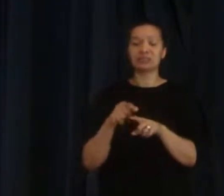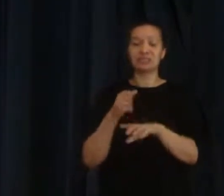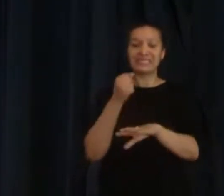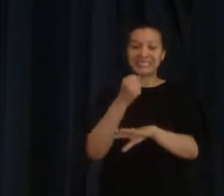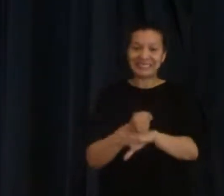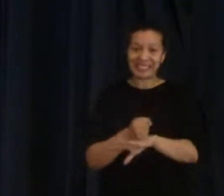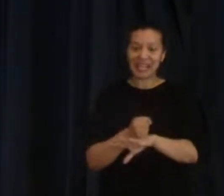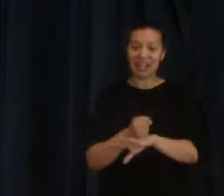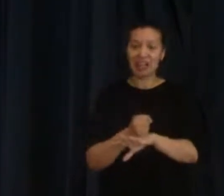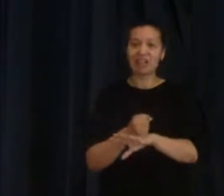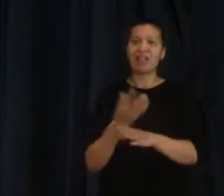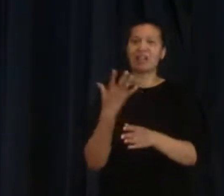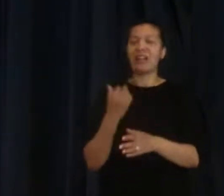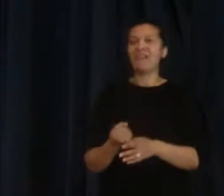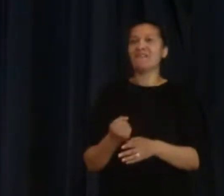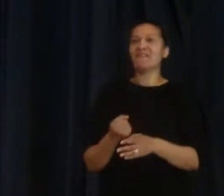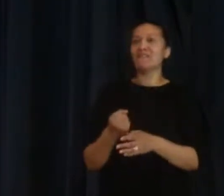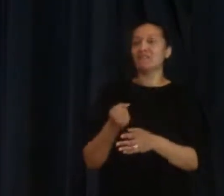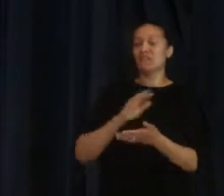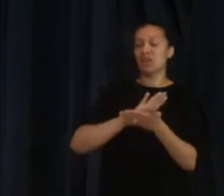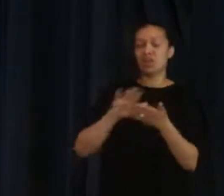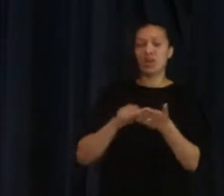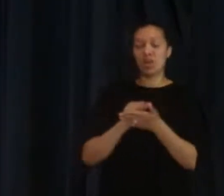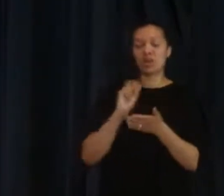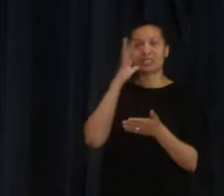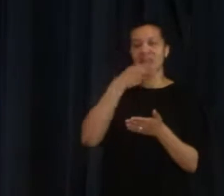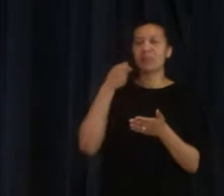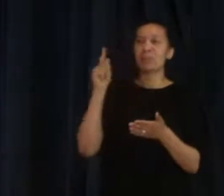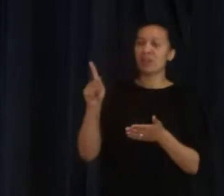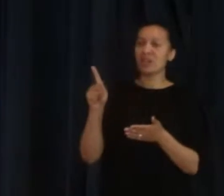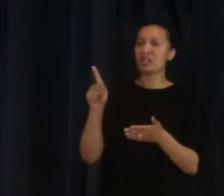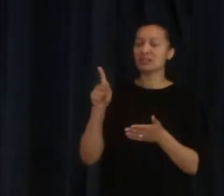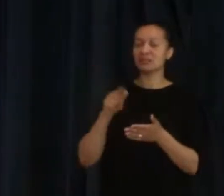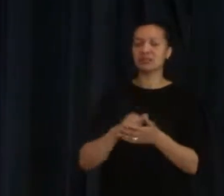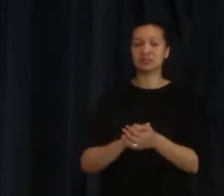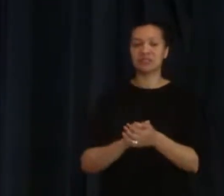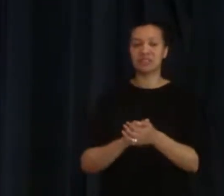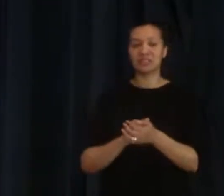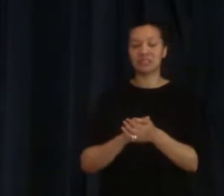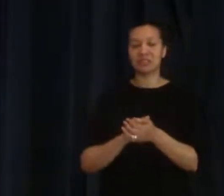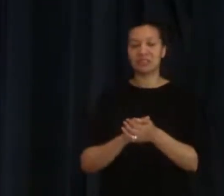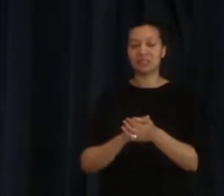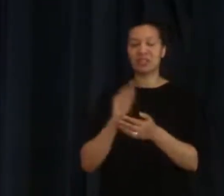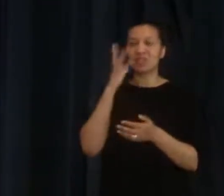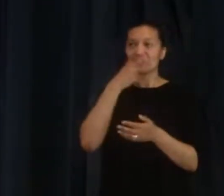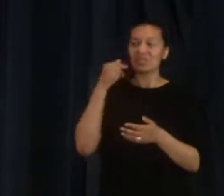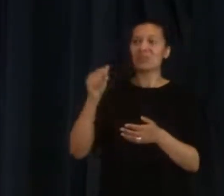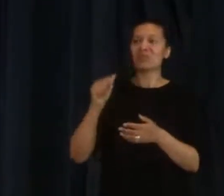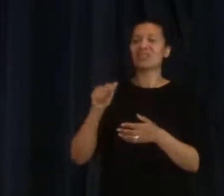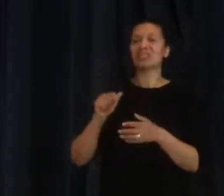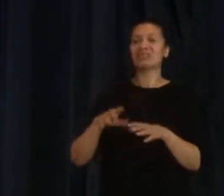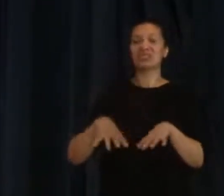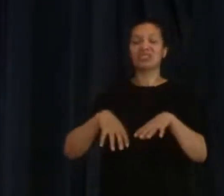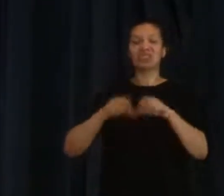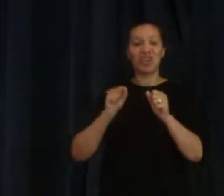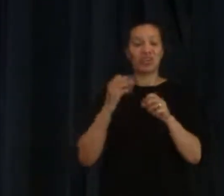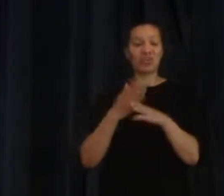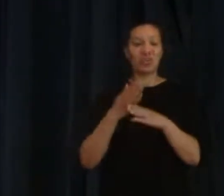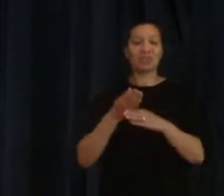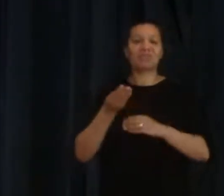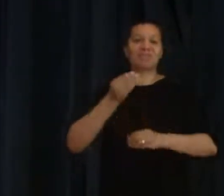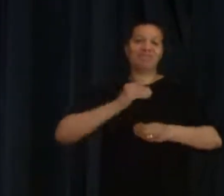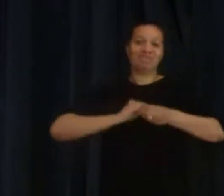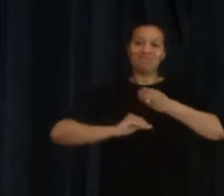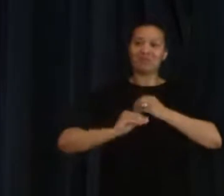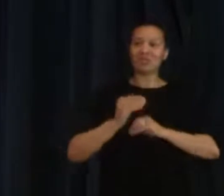we receive the Holy Spirit, when we are saved, that the Holy Spirit starts the work of us being transformed. Many of you will know that